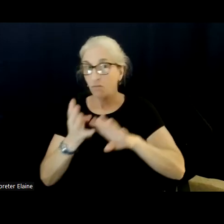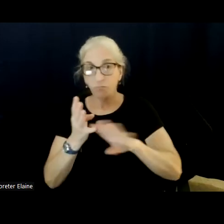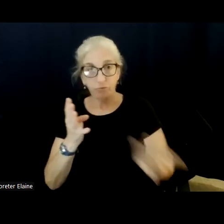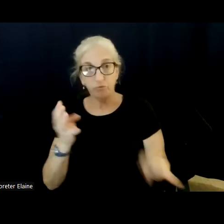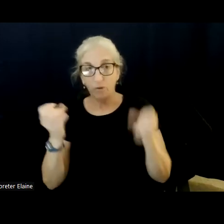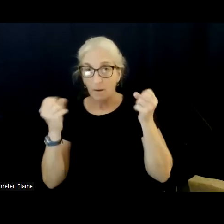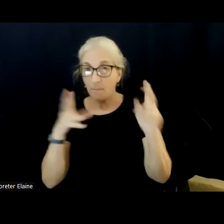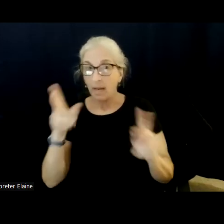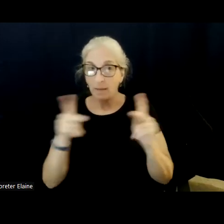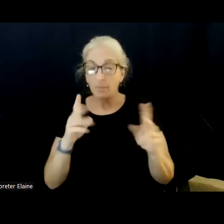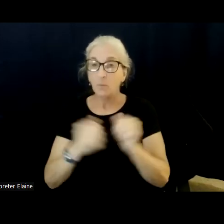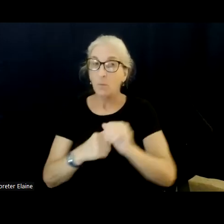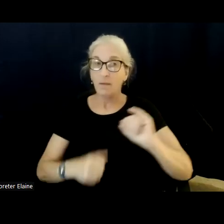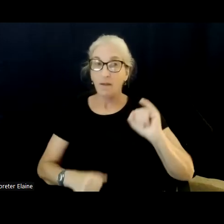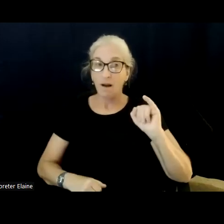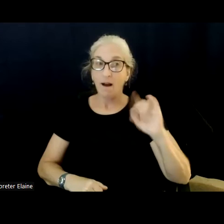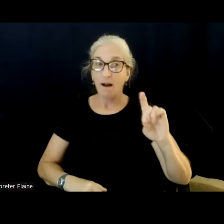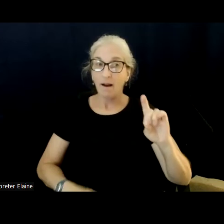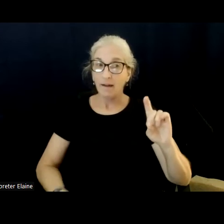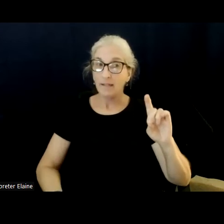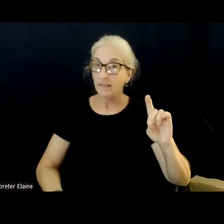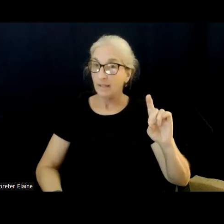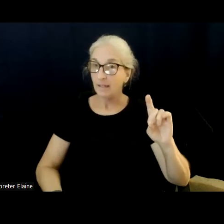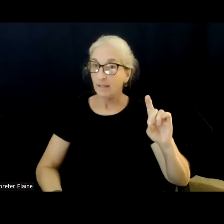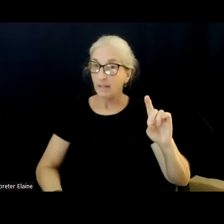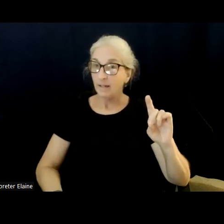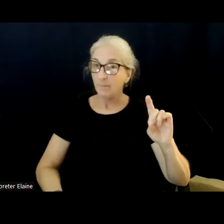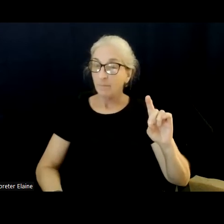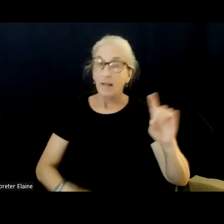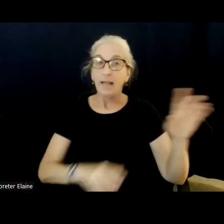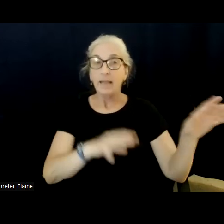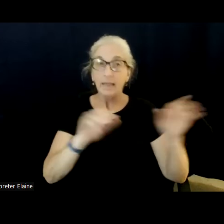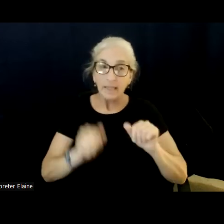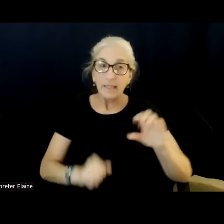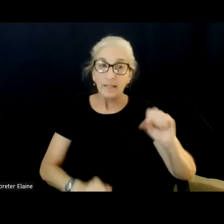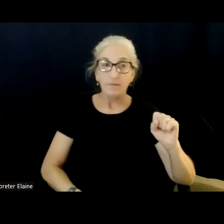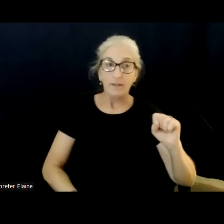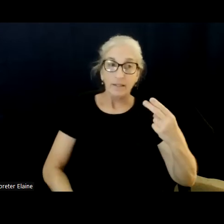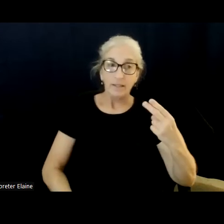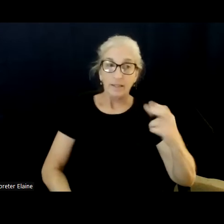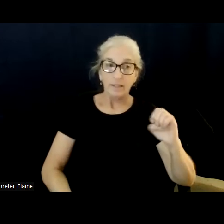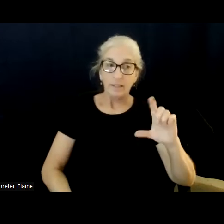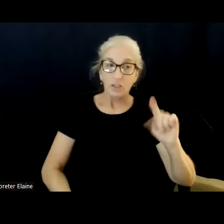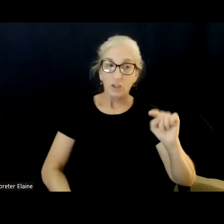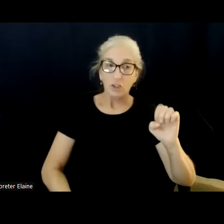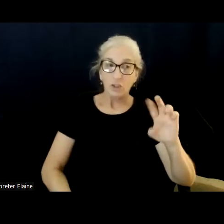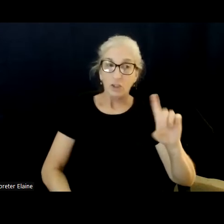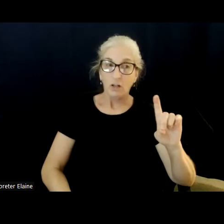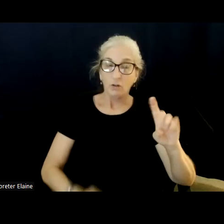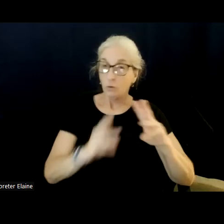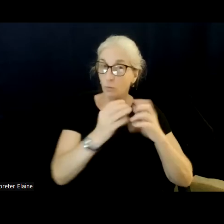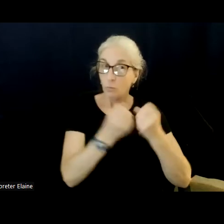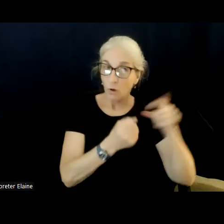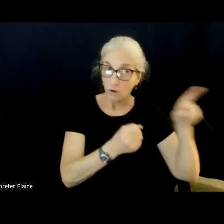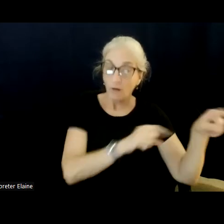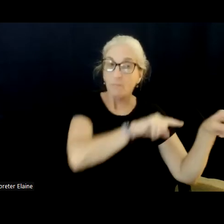individuals with intellectual disabilities come in, you know, leave the shelter workshop and come work with us for one day a week. So yes, it's very much part